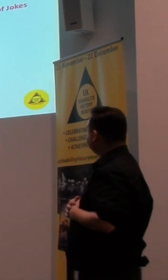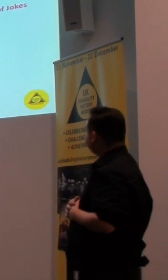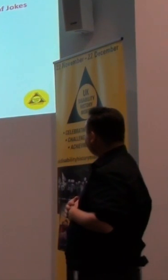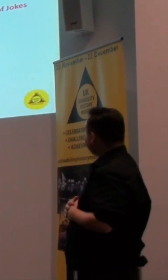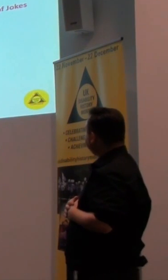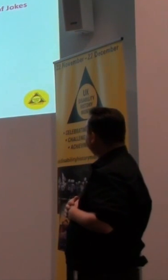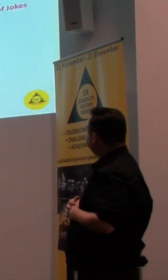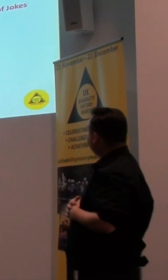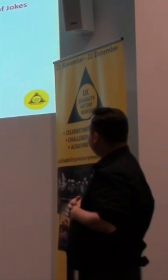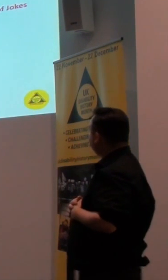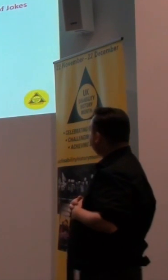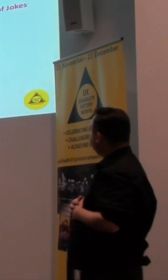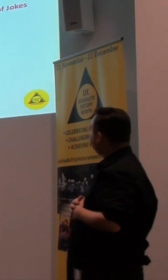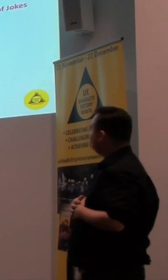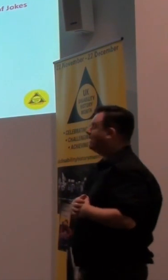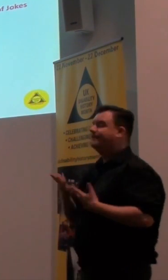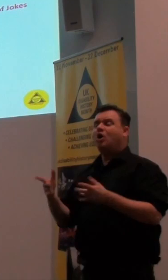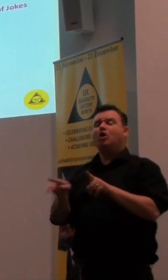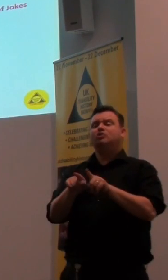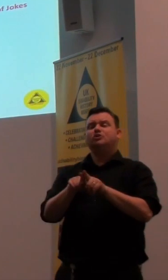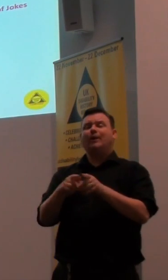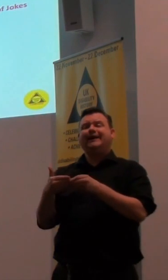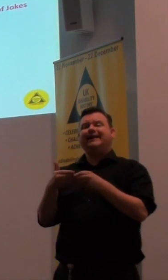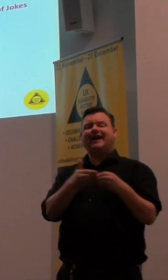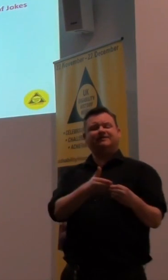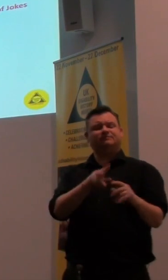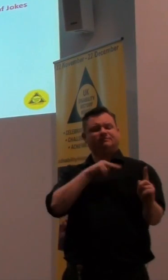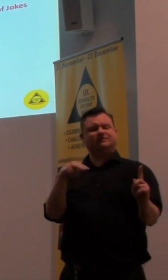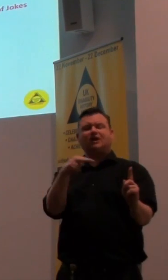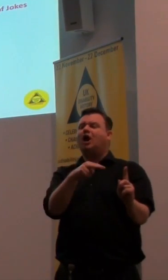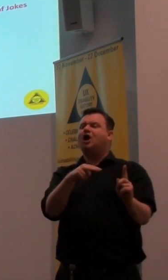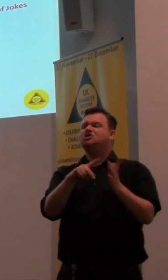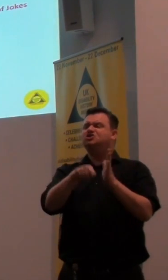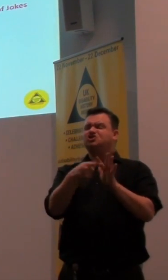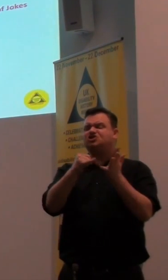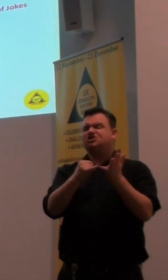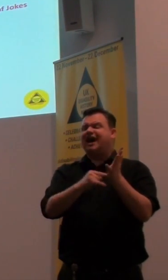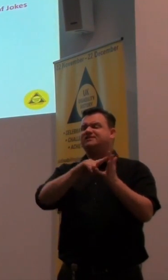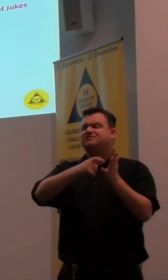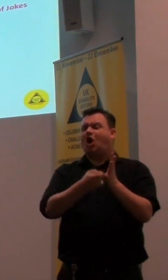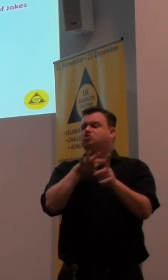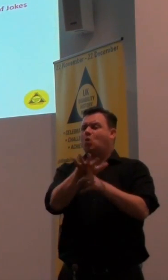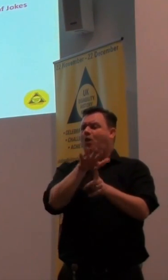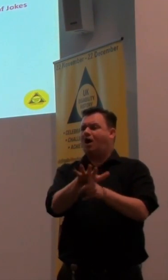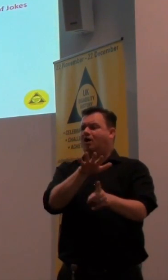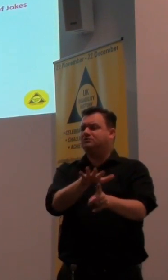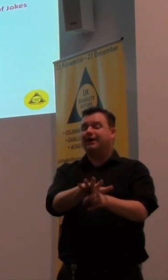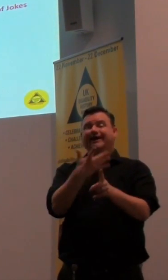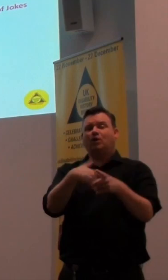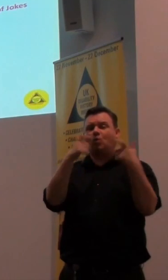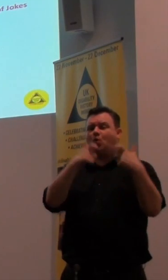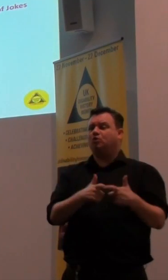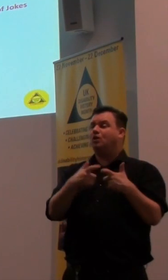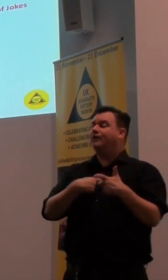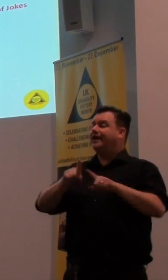that time. But, you know, it also led to them being seen as jesters or jokers. Or else people who were different